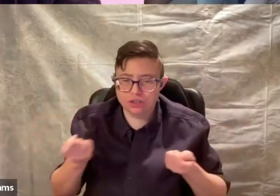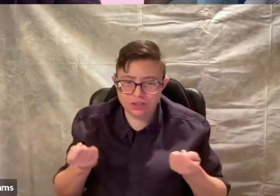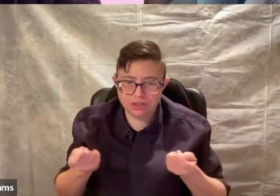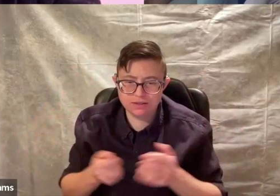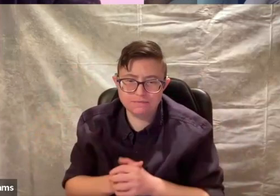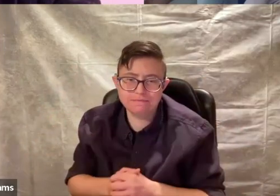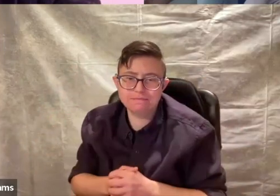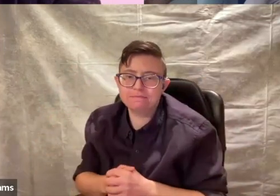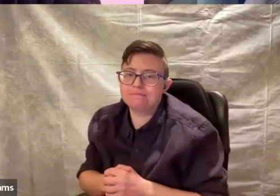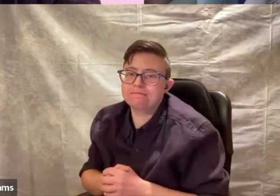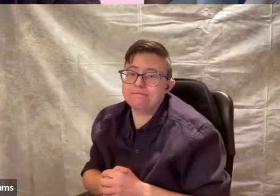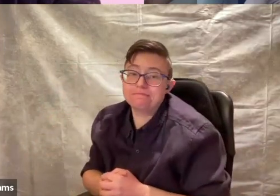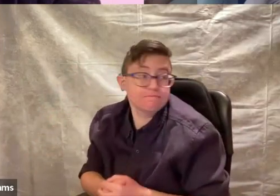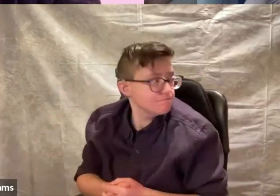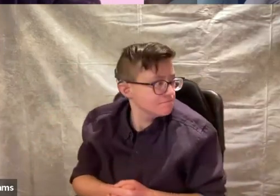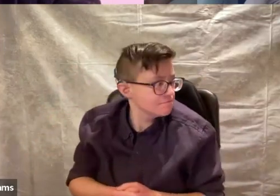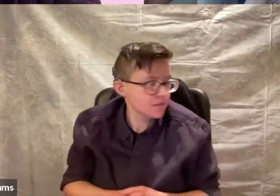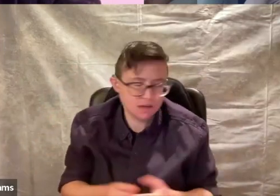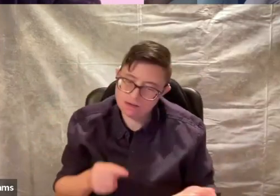tolerance.